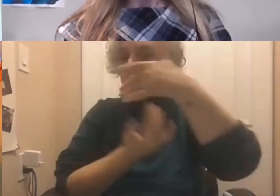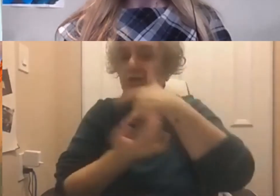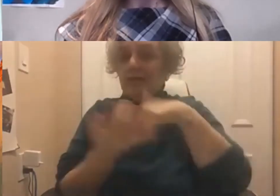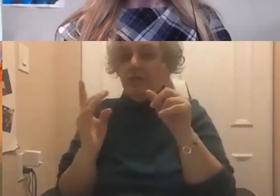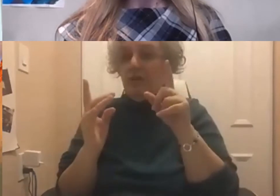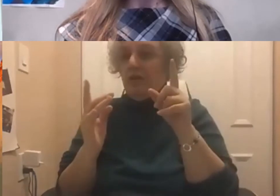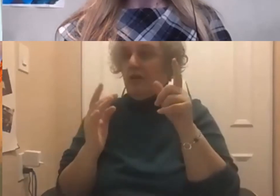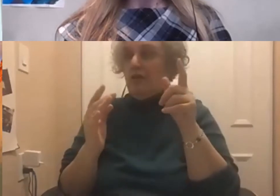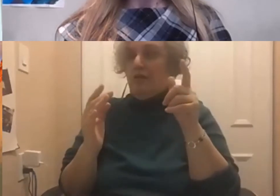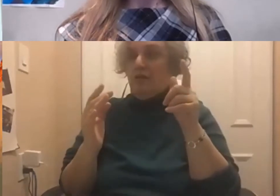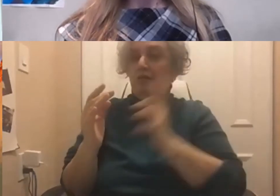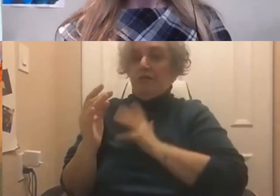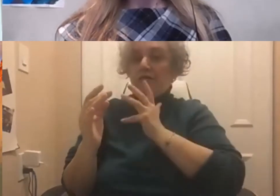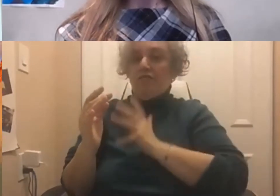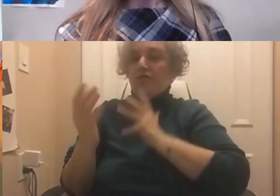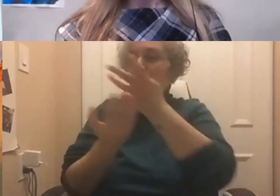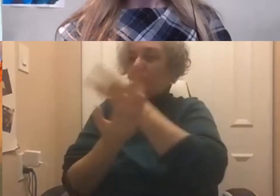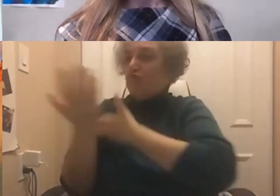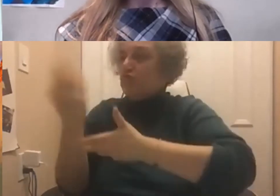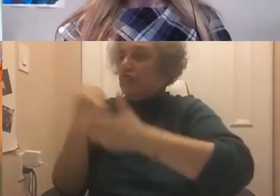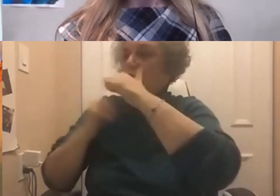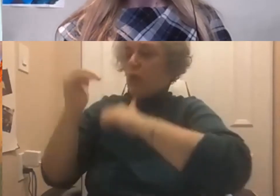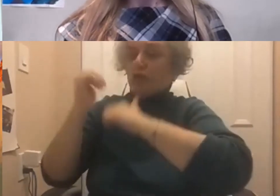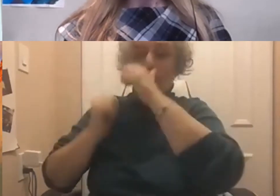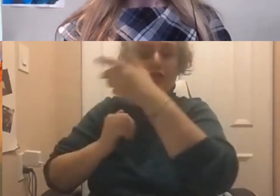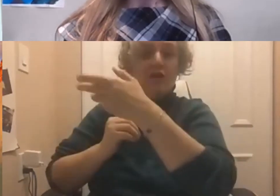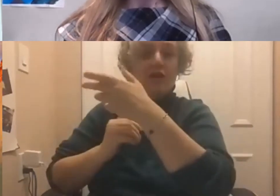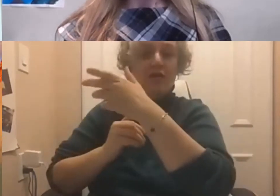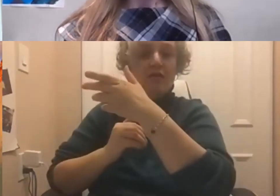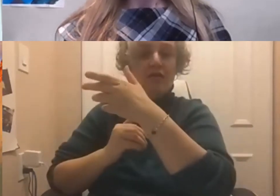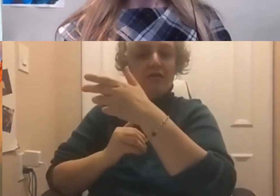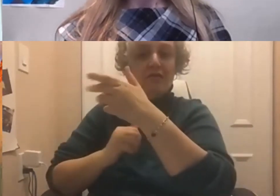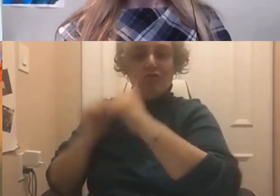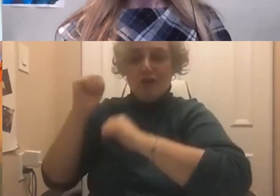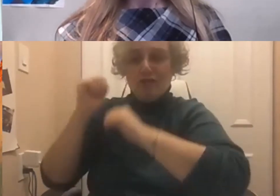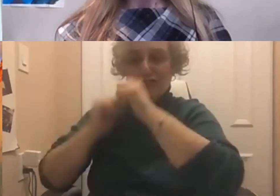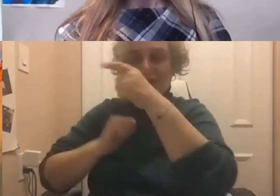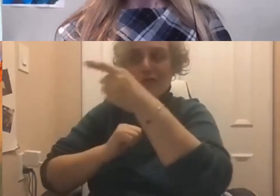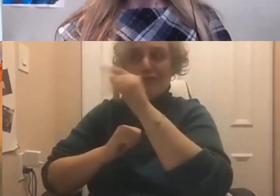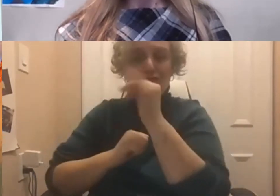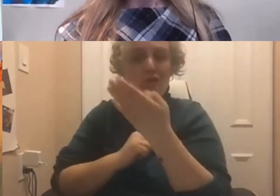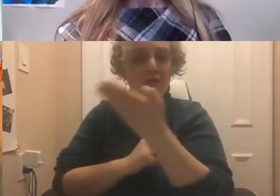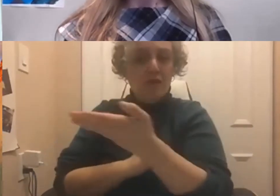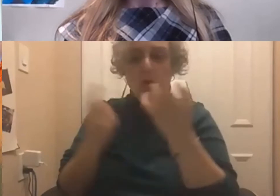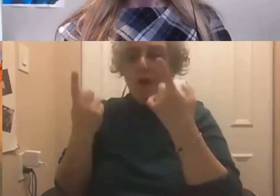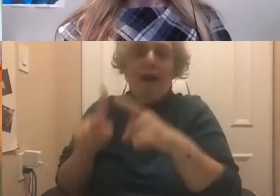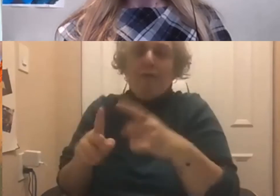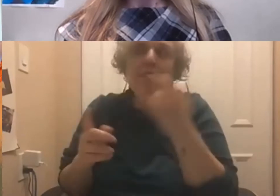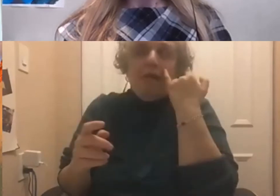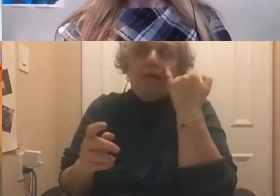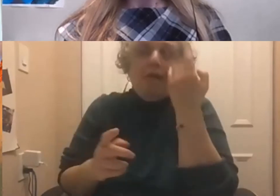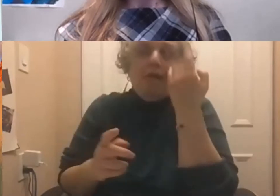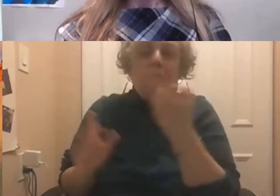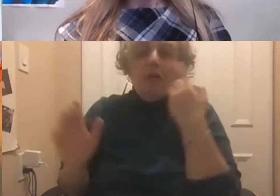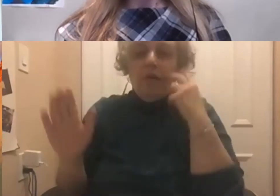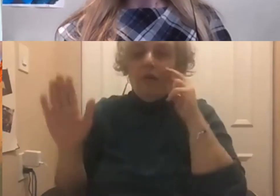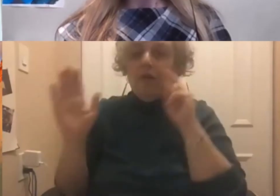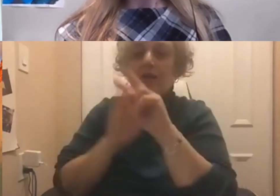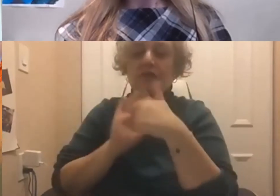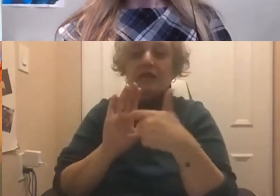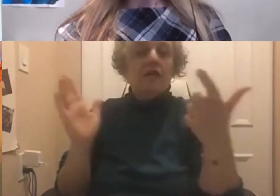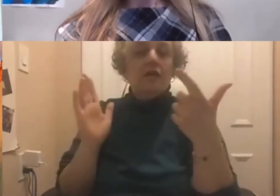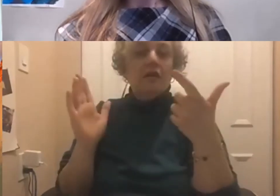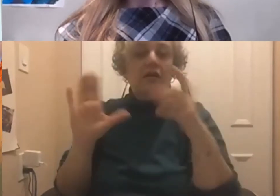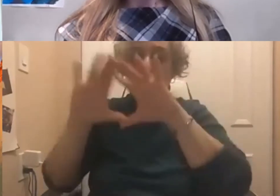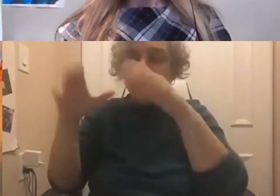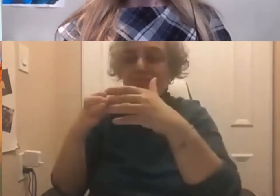authority structure? What happens to the social fabric of a team?